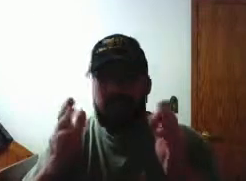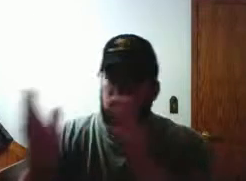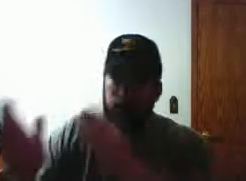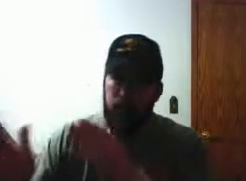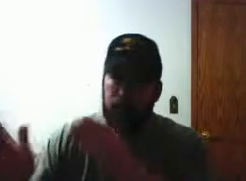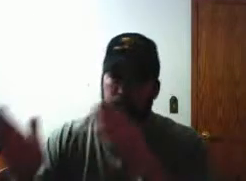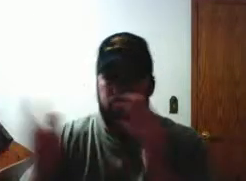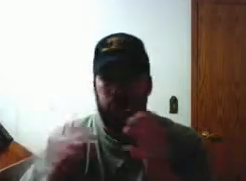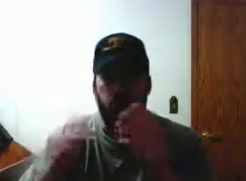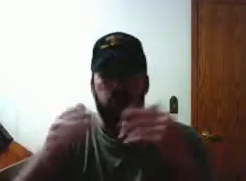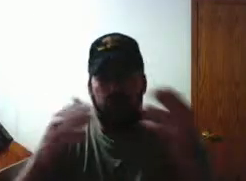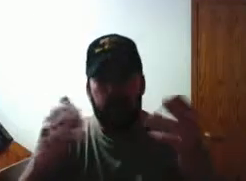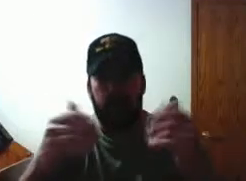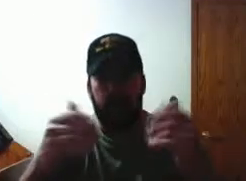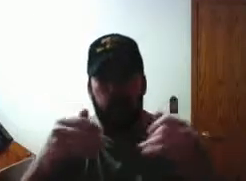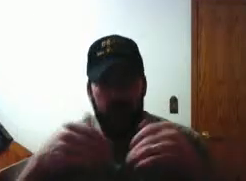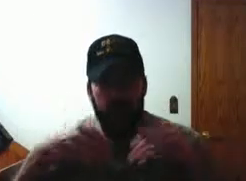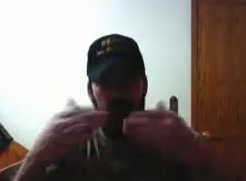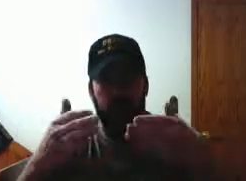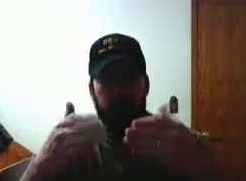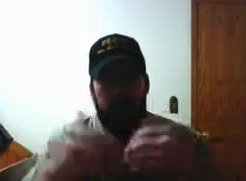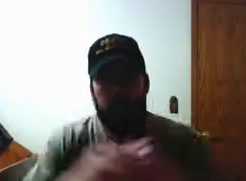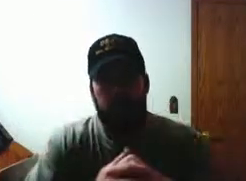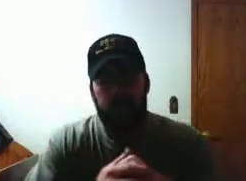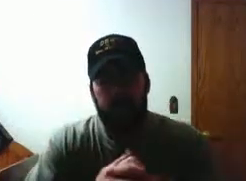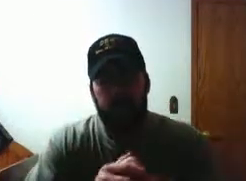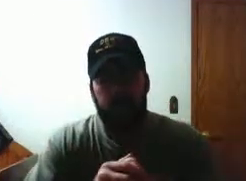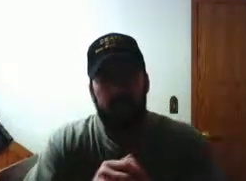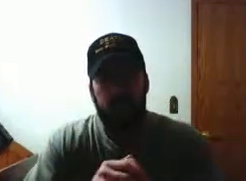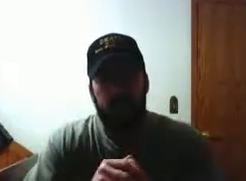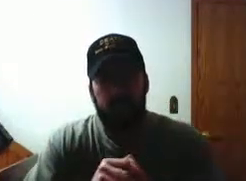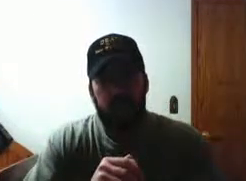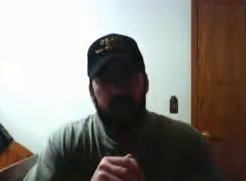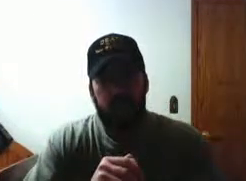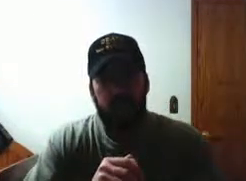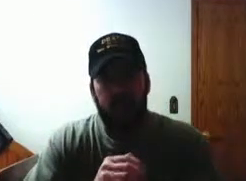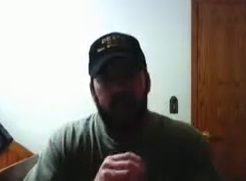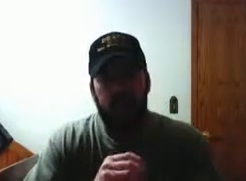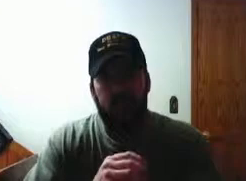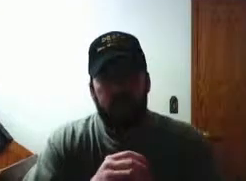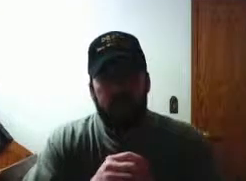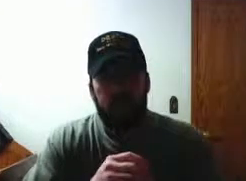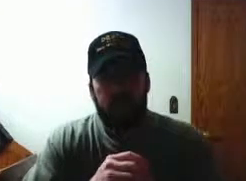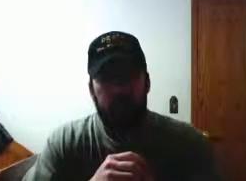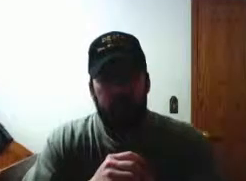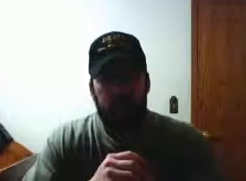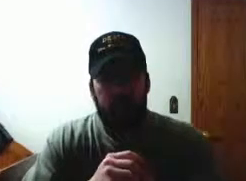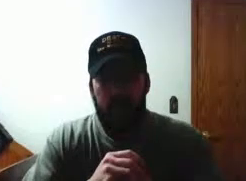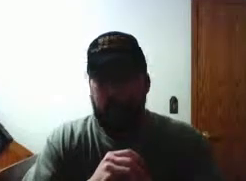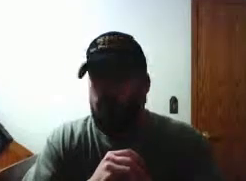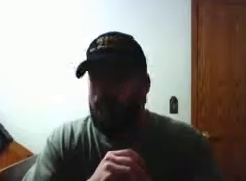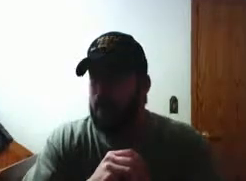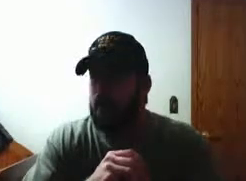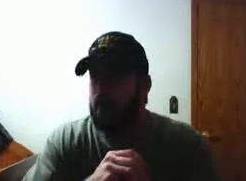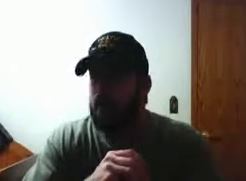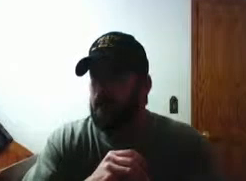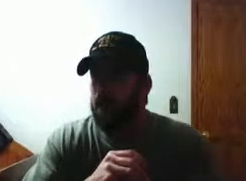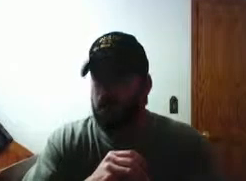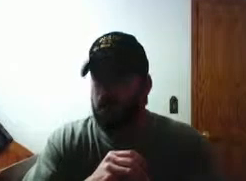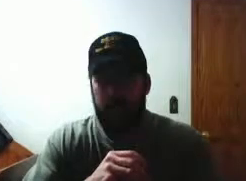media says is truth when it ain't what that's what i'm getting at tonight again and i don't know why i'm beating a dead horse i guess i just